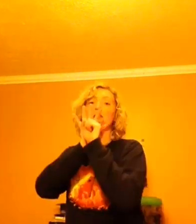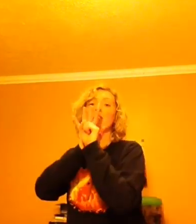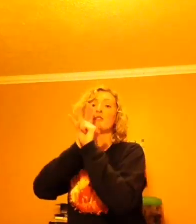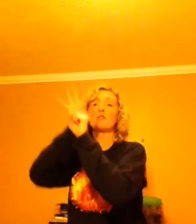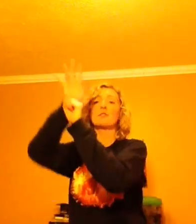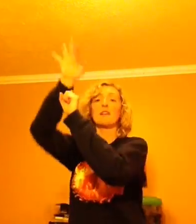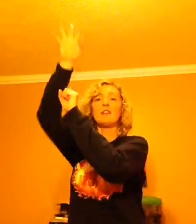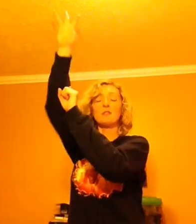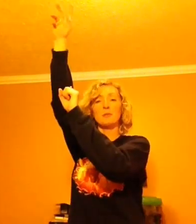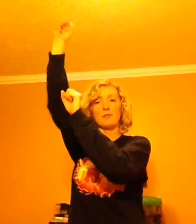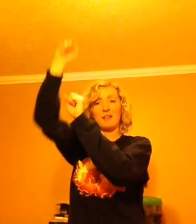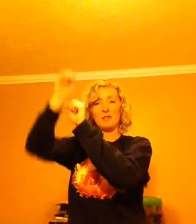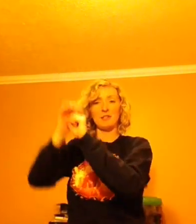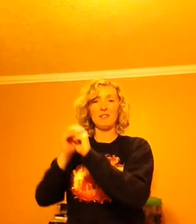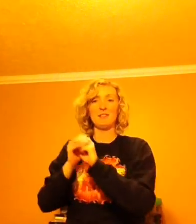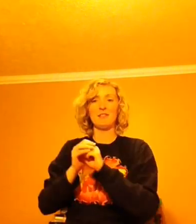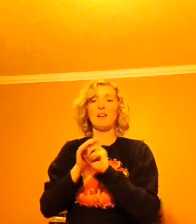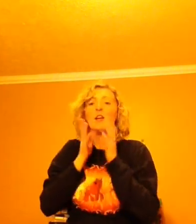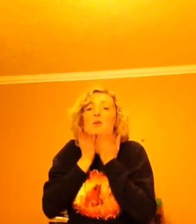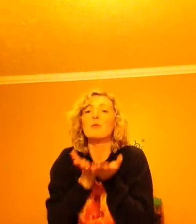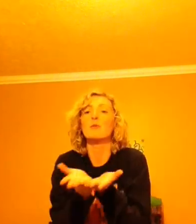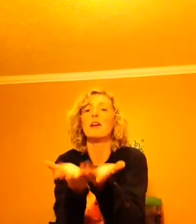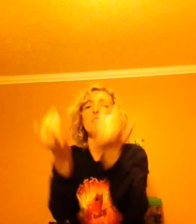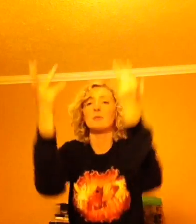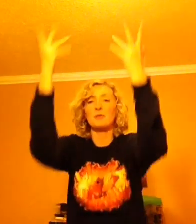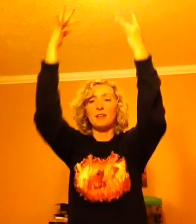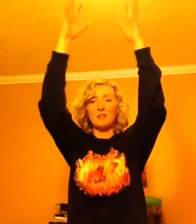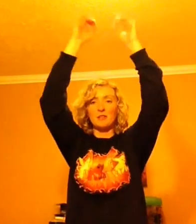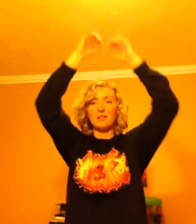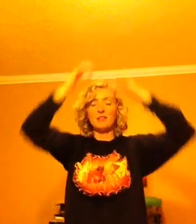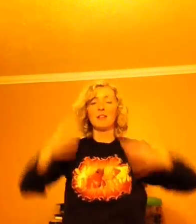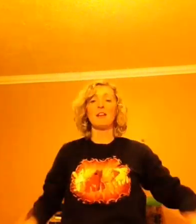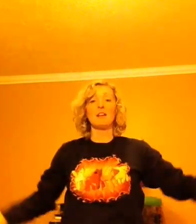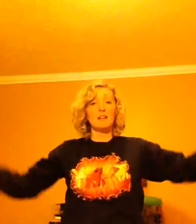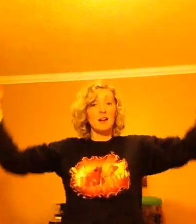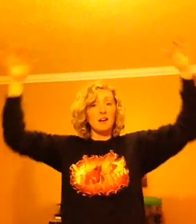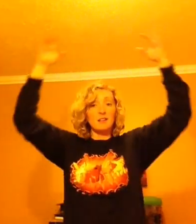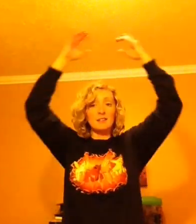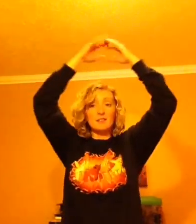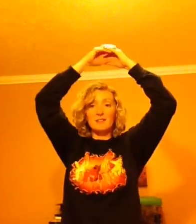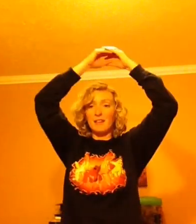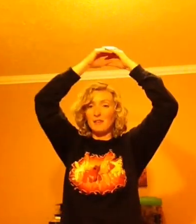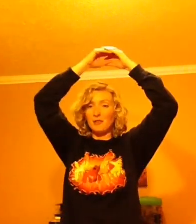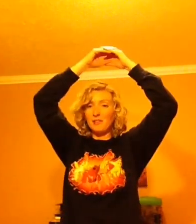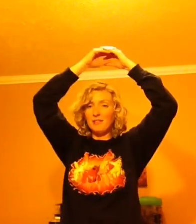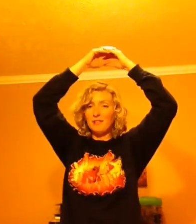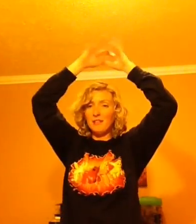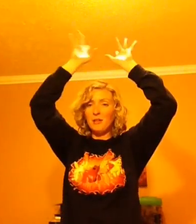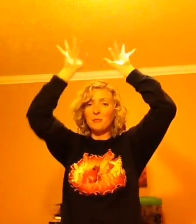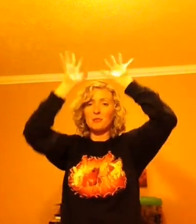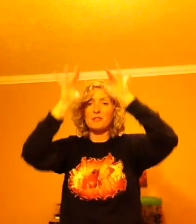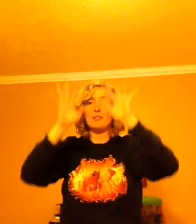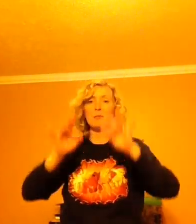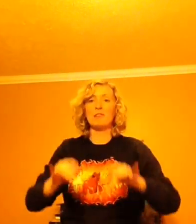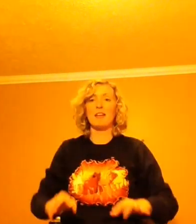transpiration, respiration, condensation, precipitation,